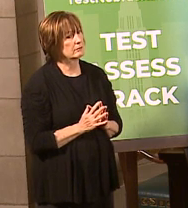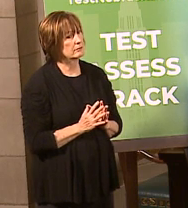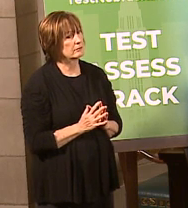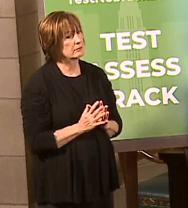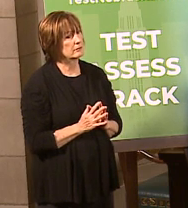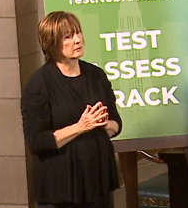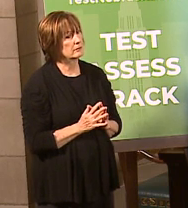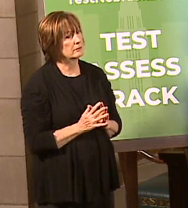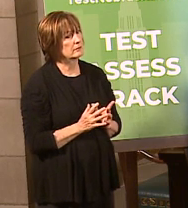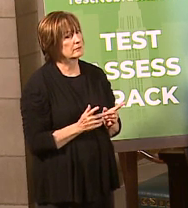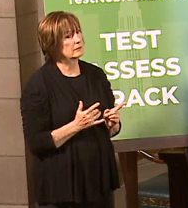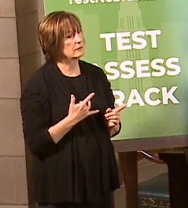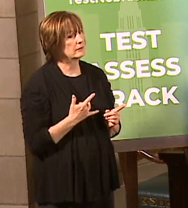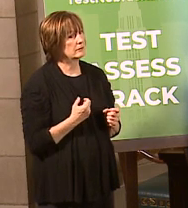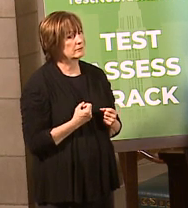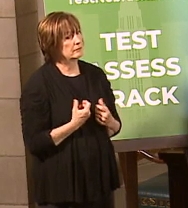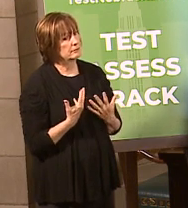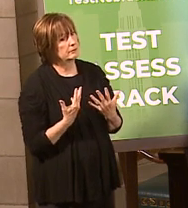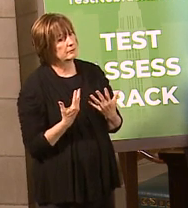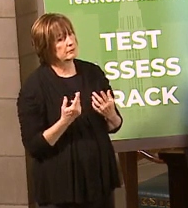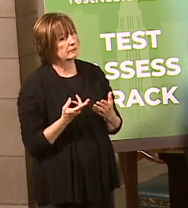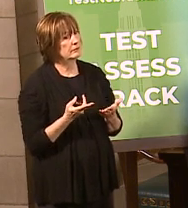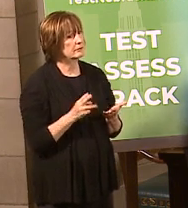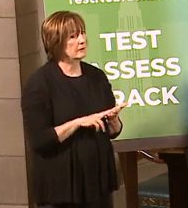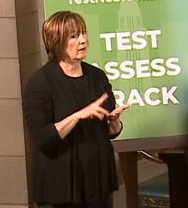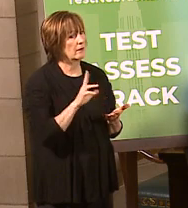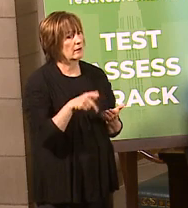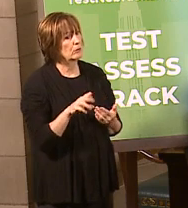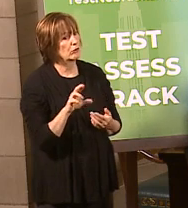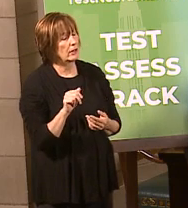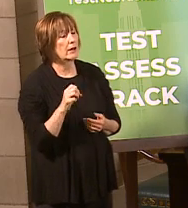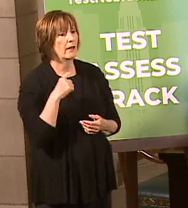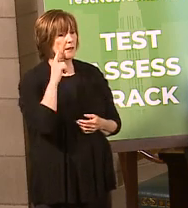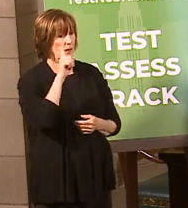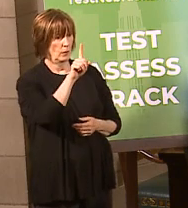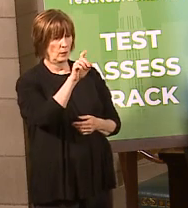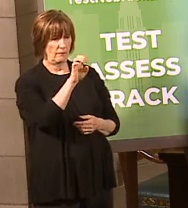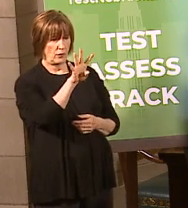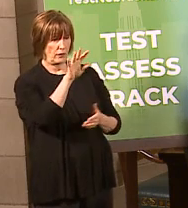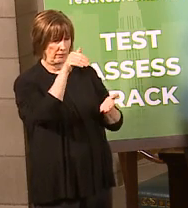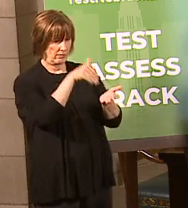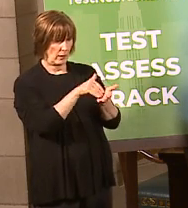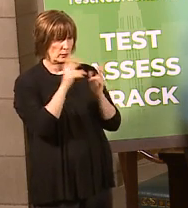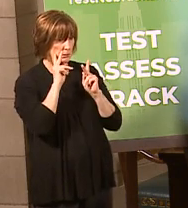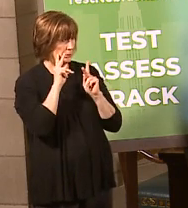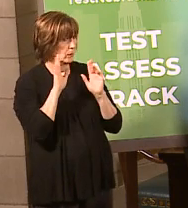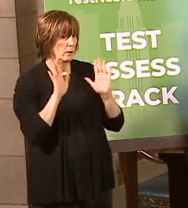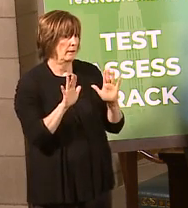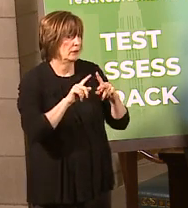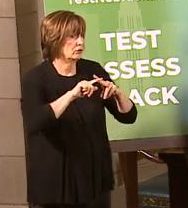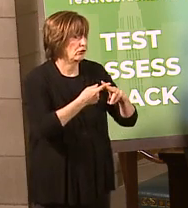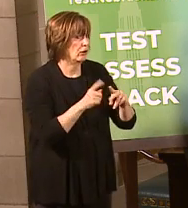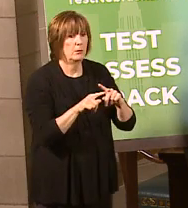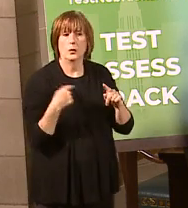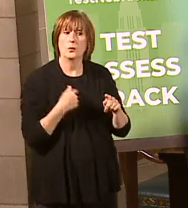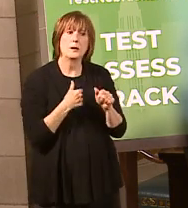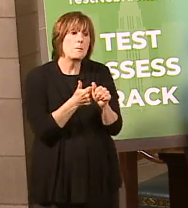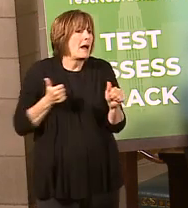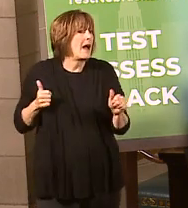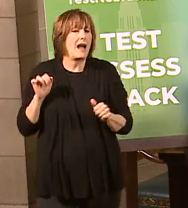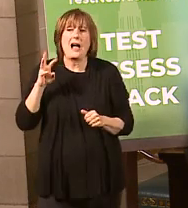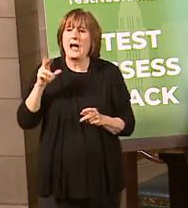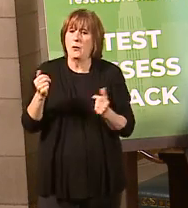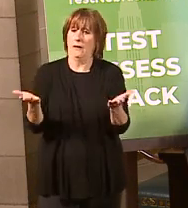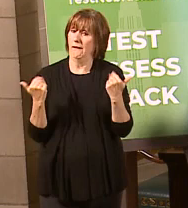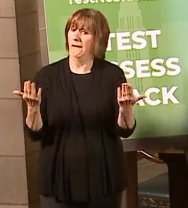Are you encouraged or discouraged by the sign-up rate? Look, I think 104,000 people is a great start, but folks, we're still behind Iowa. We've got to catch up